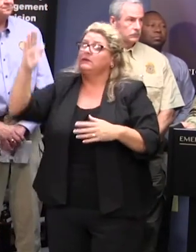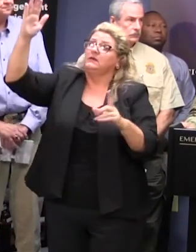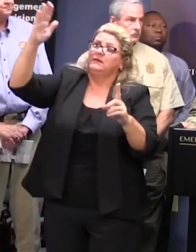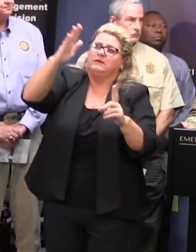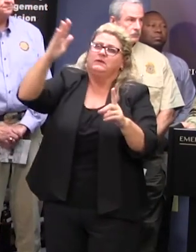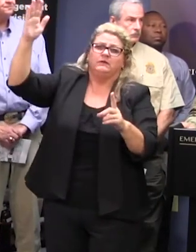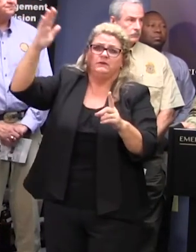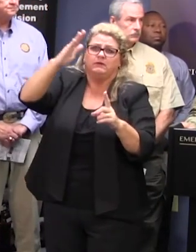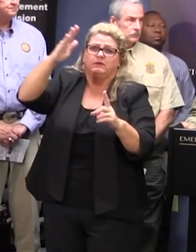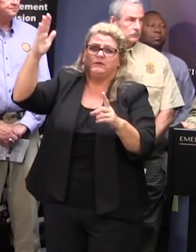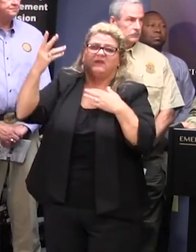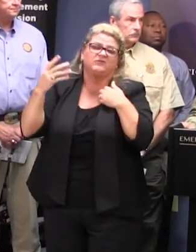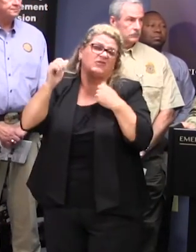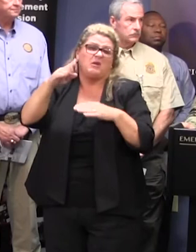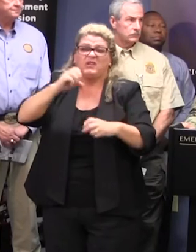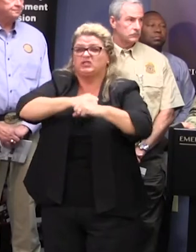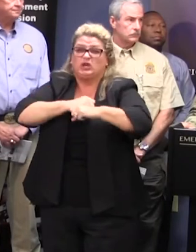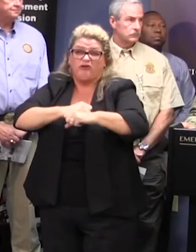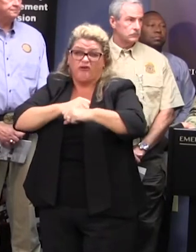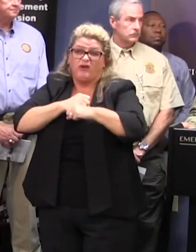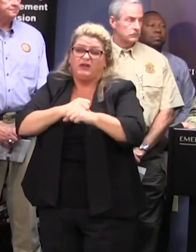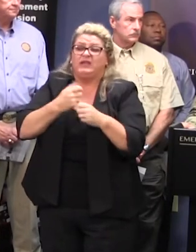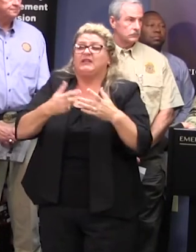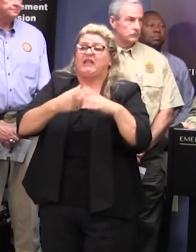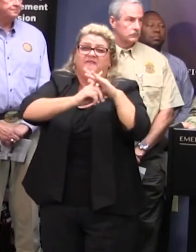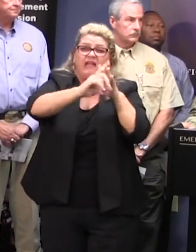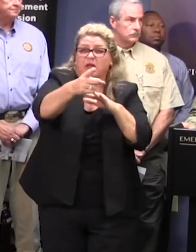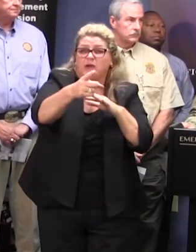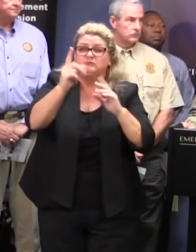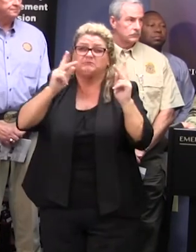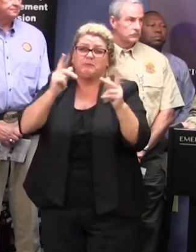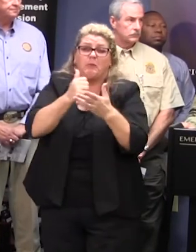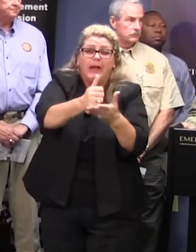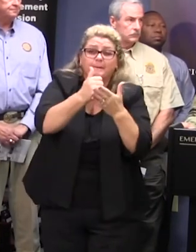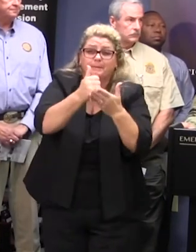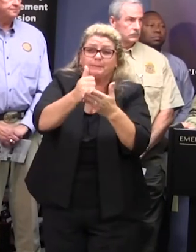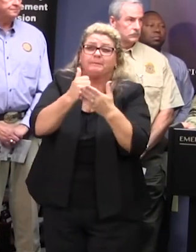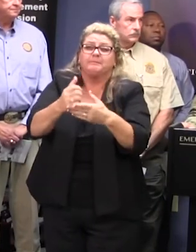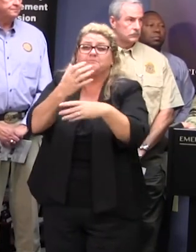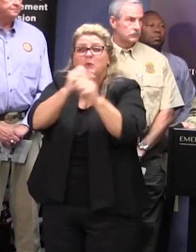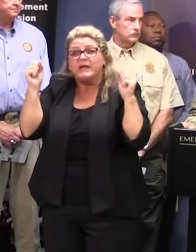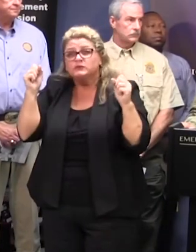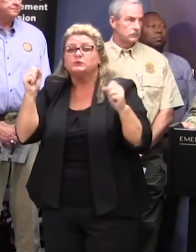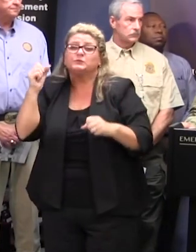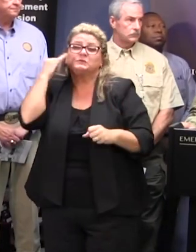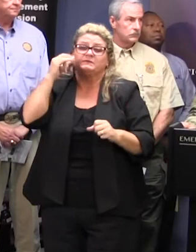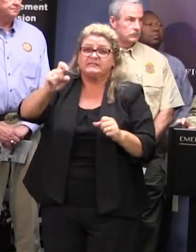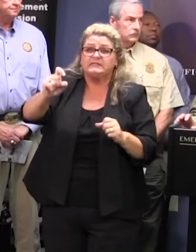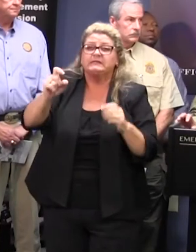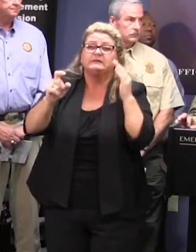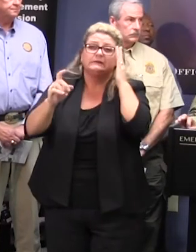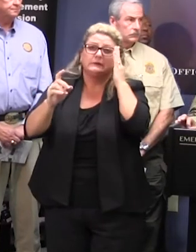been anywhere from security operations to evacuation support and rescue support to